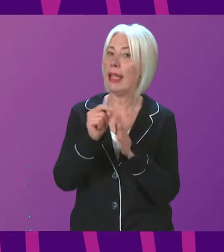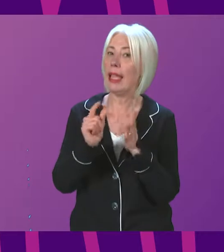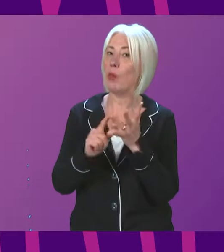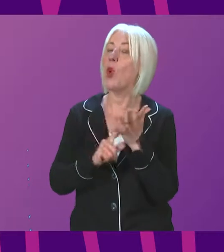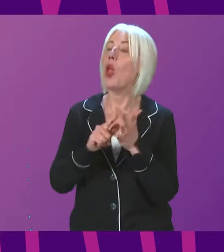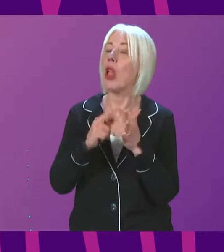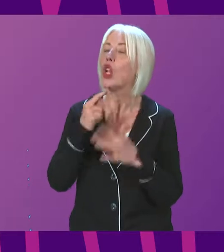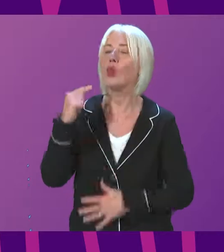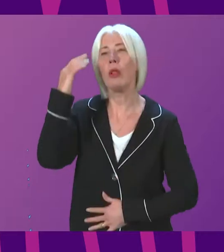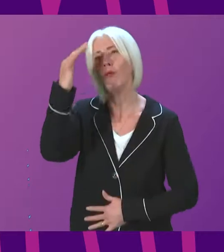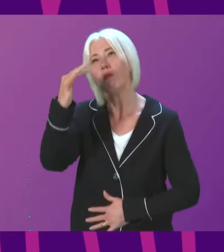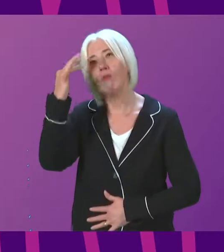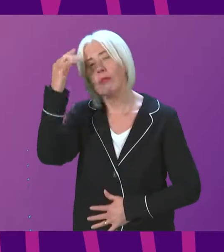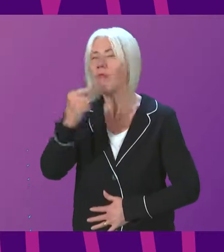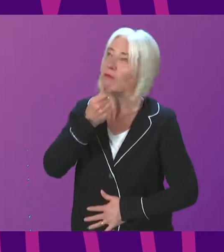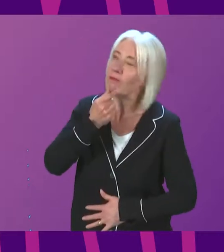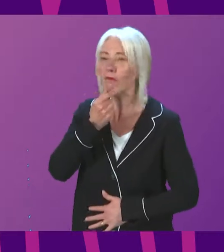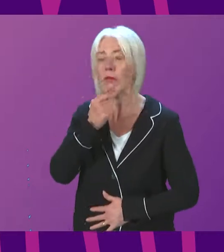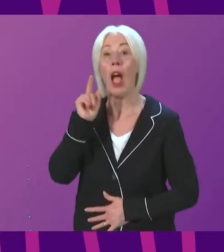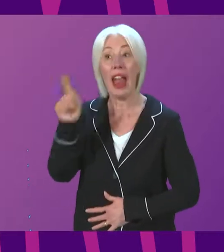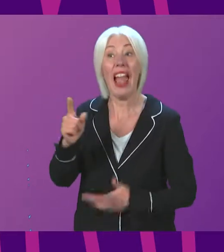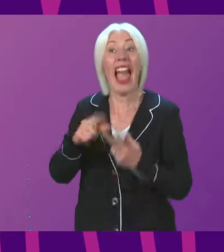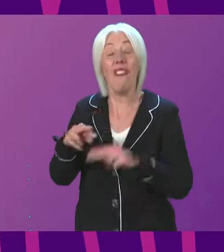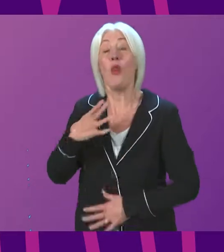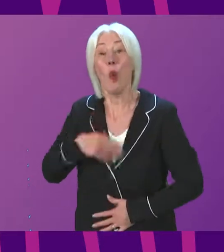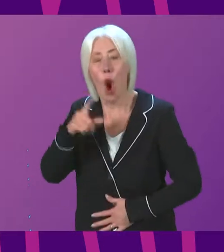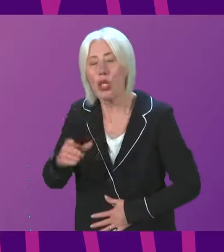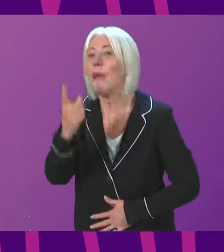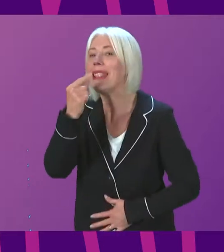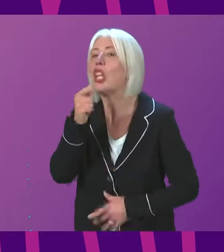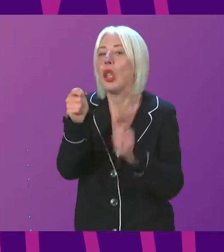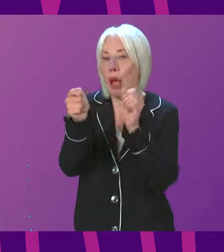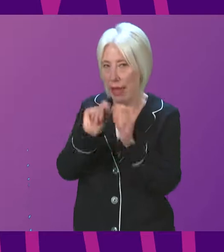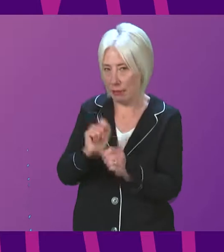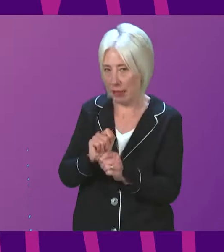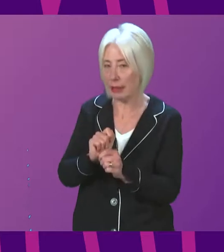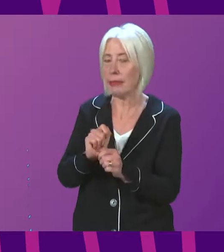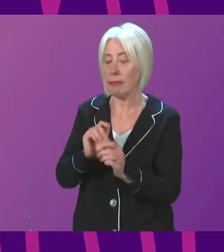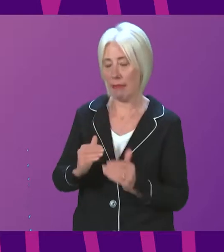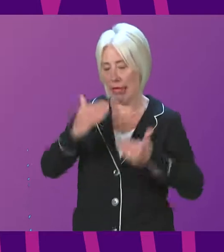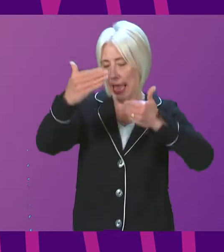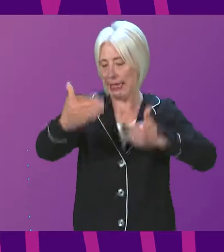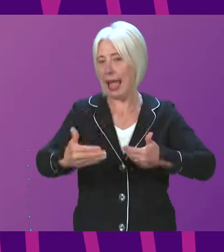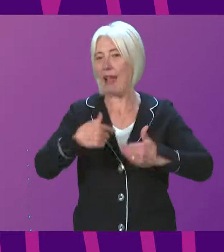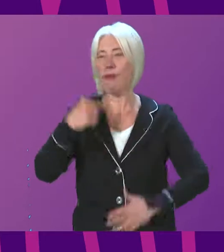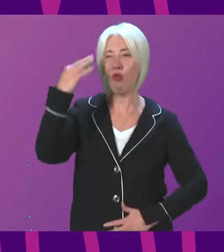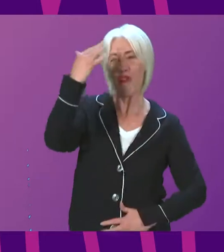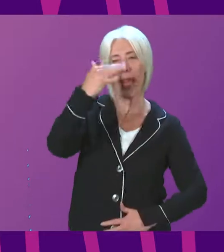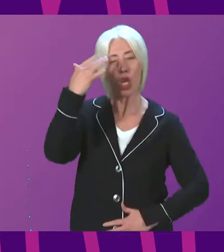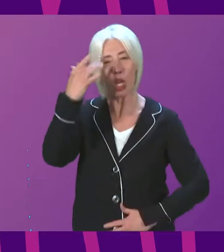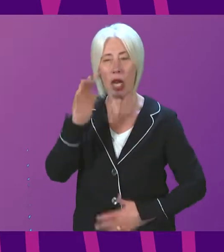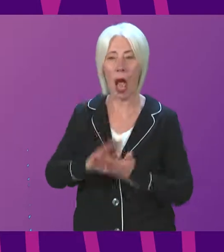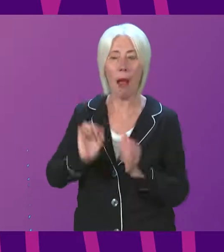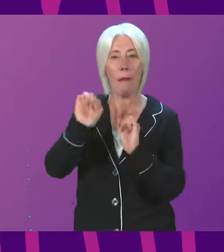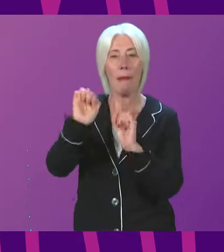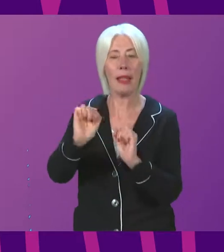terms of reference and should she wish to suggest amendments. This period of reflection was designed to ensure that Lady Poole had maximum